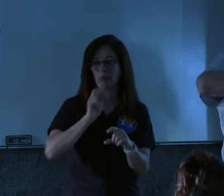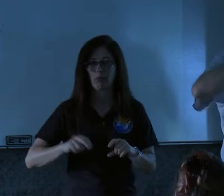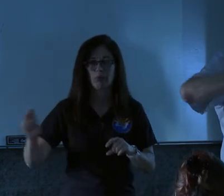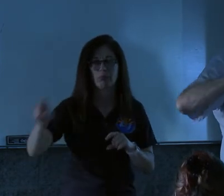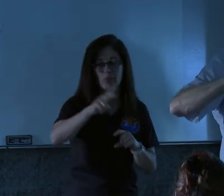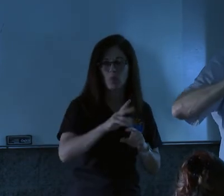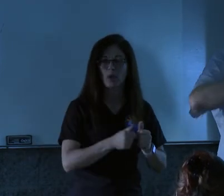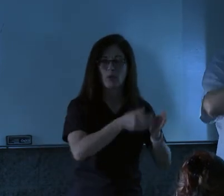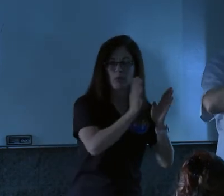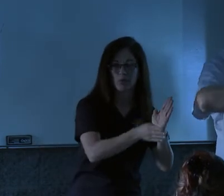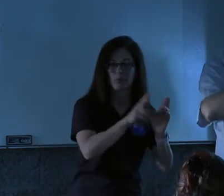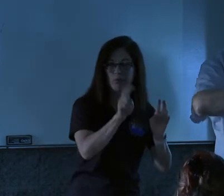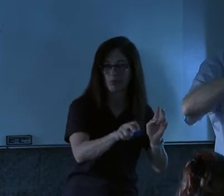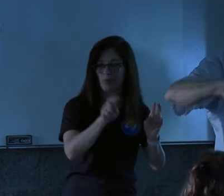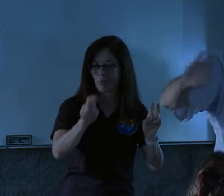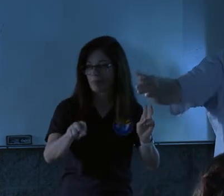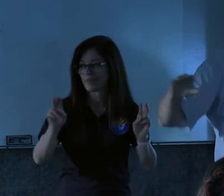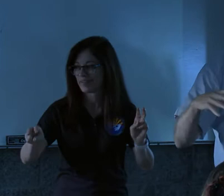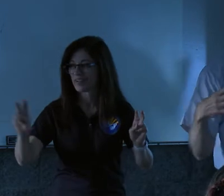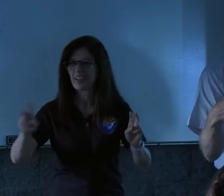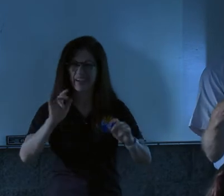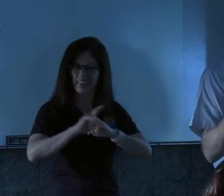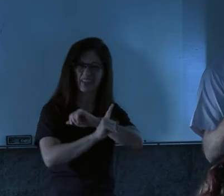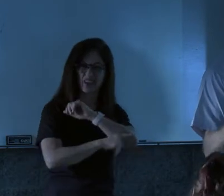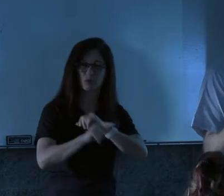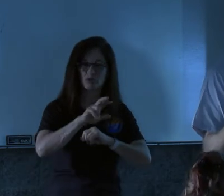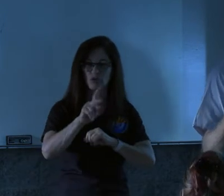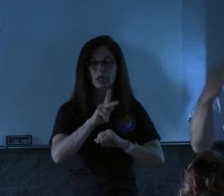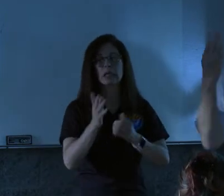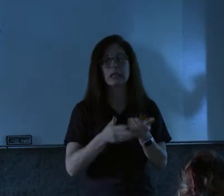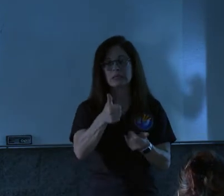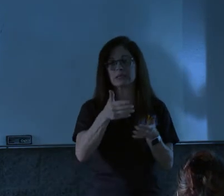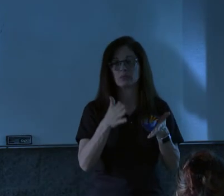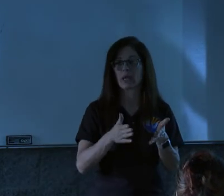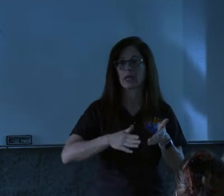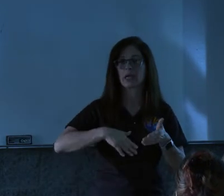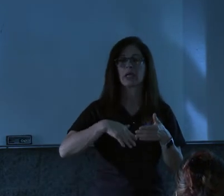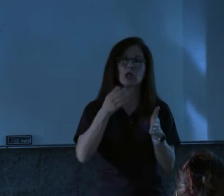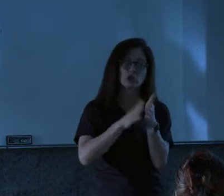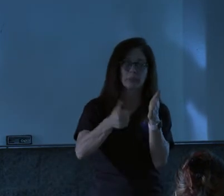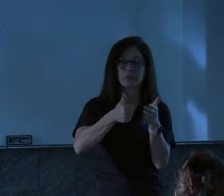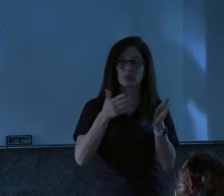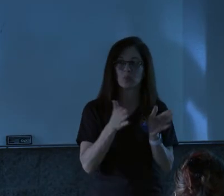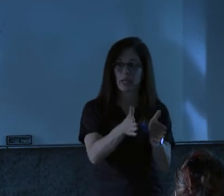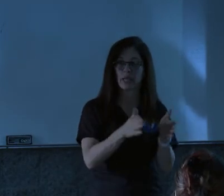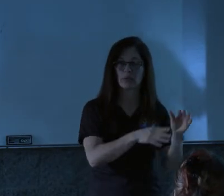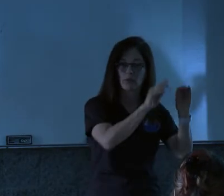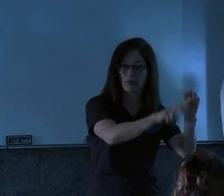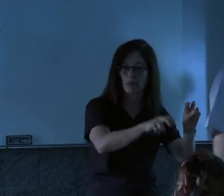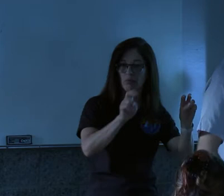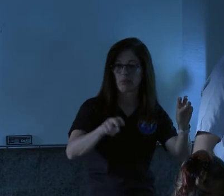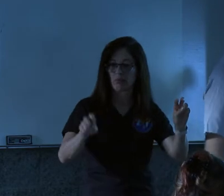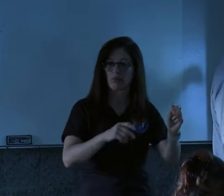want to go house to house to house like the garbage truck does. That's the most efficient way and lowest cost way for us to move all that material and the quickest